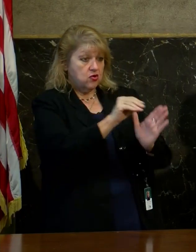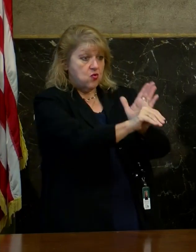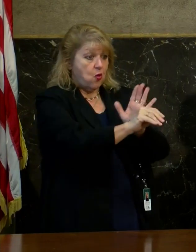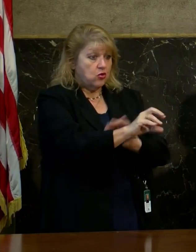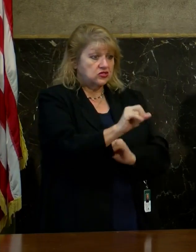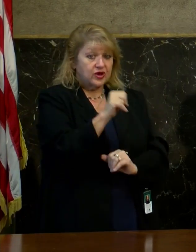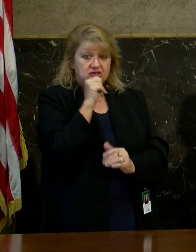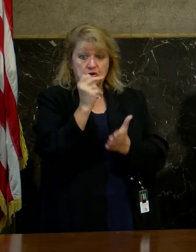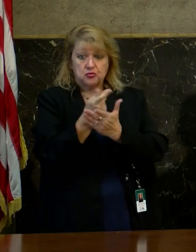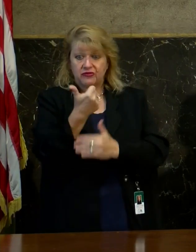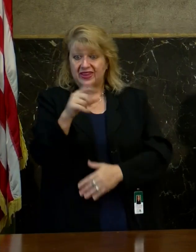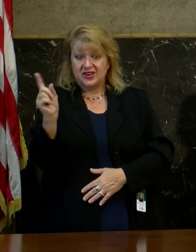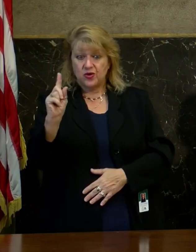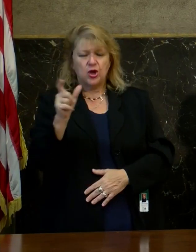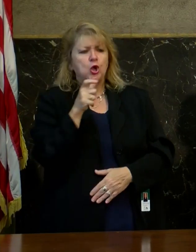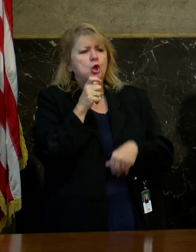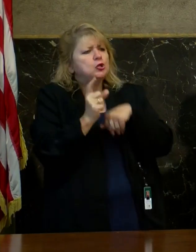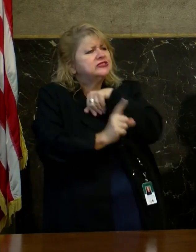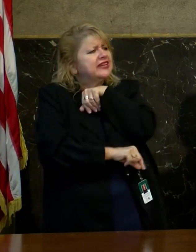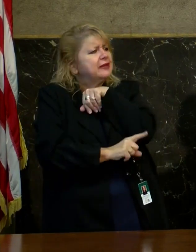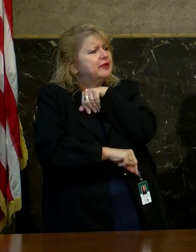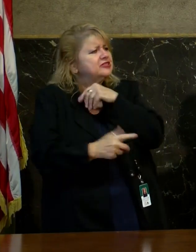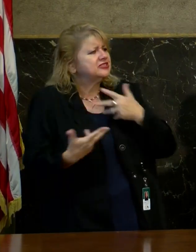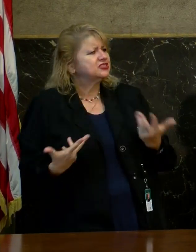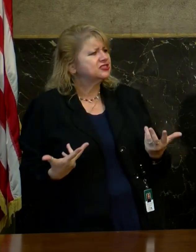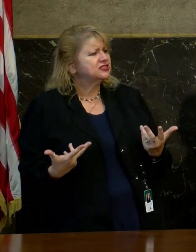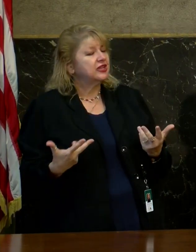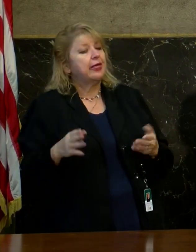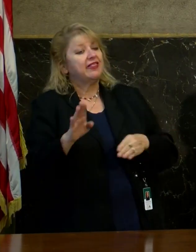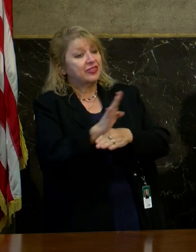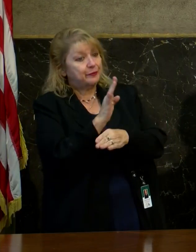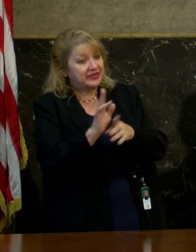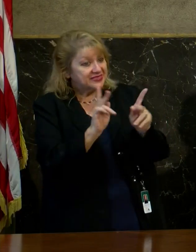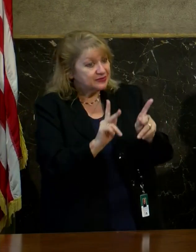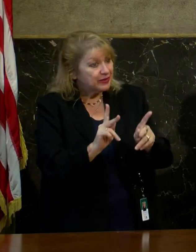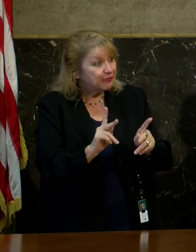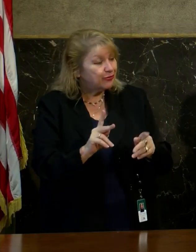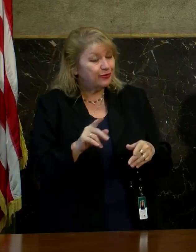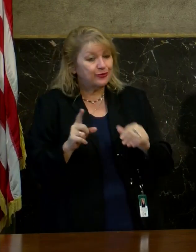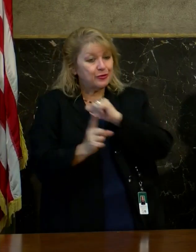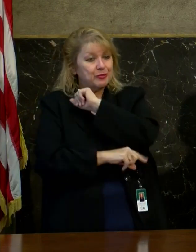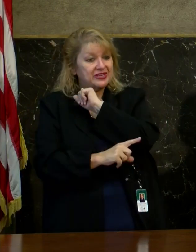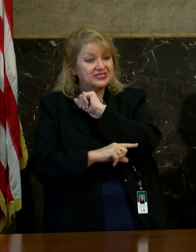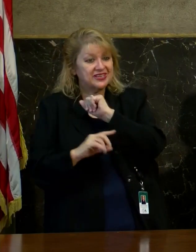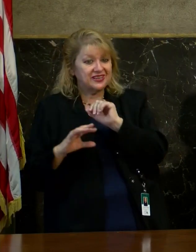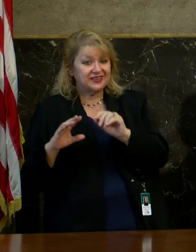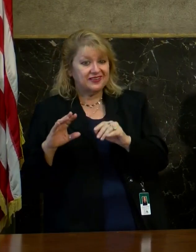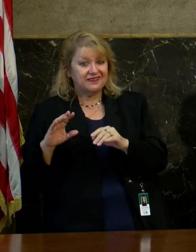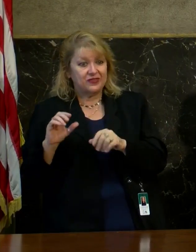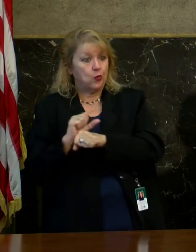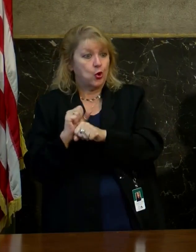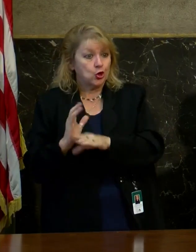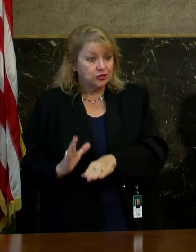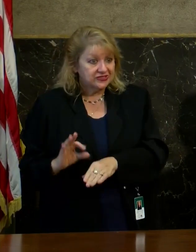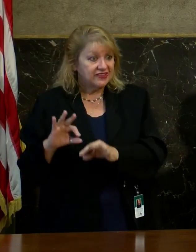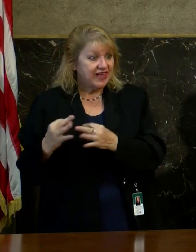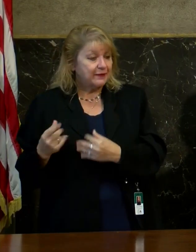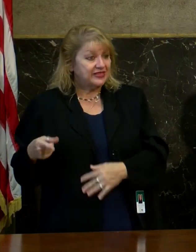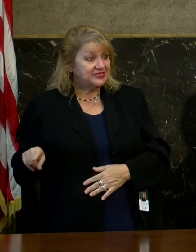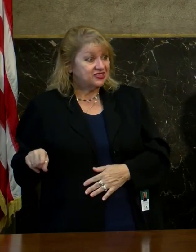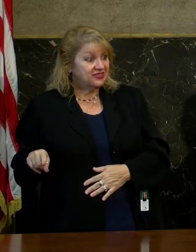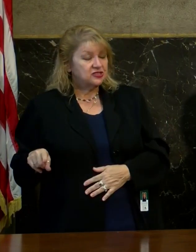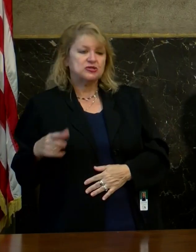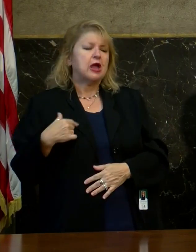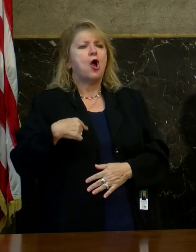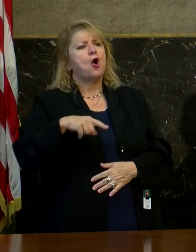are the business people and their workers and their families more than anybody else but that that whole